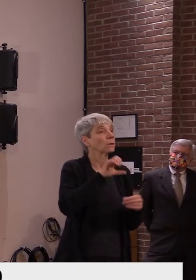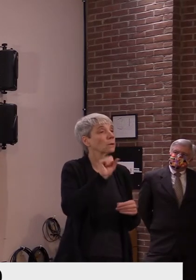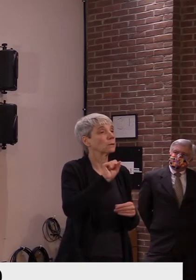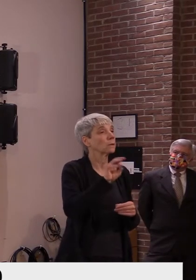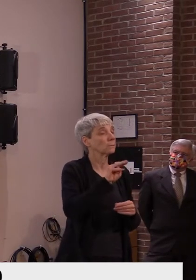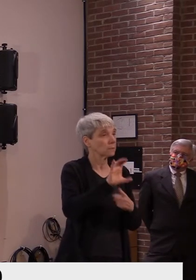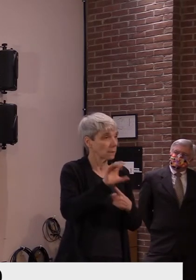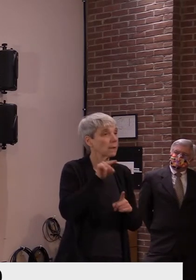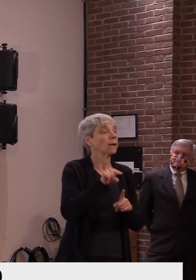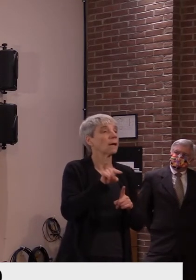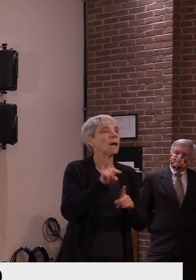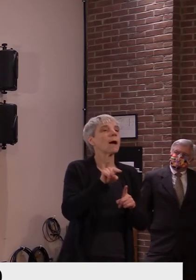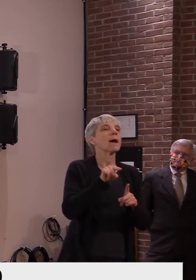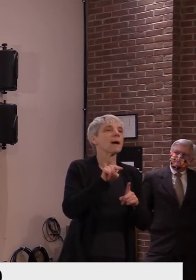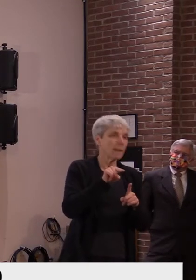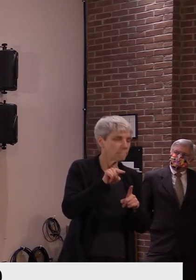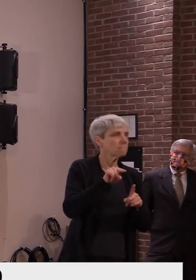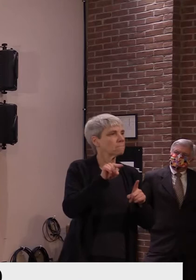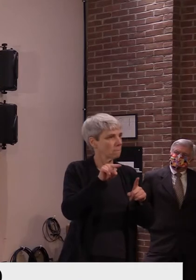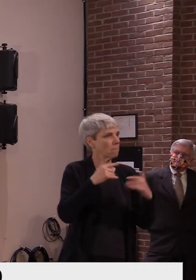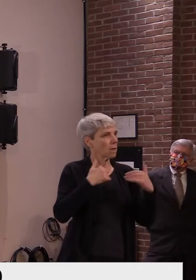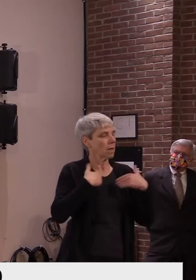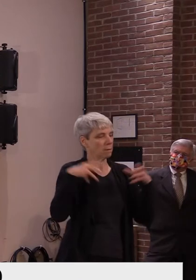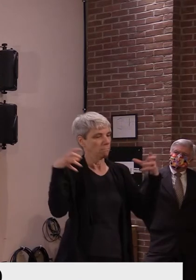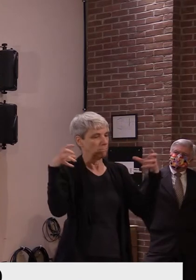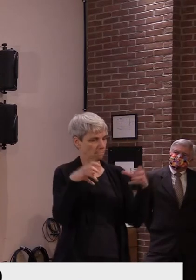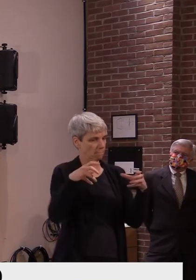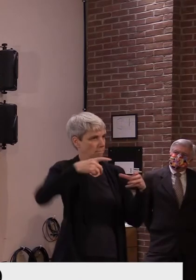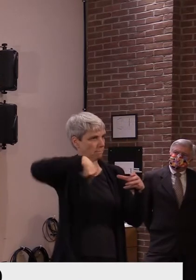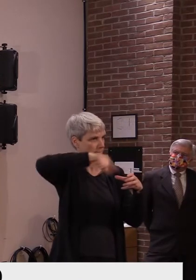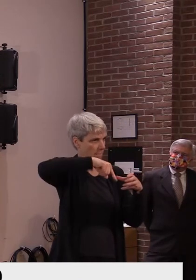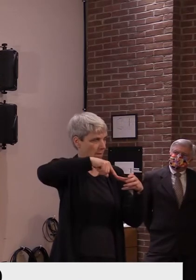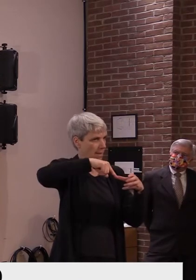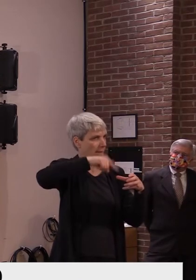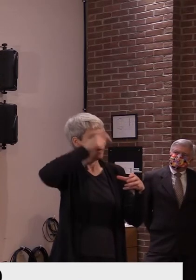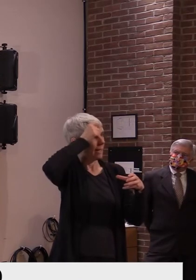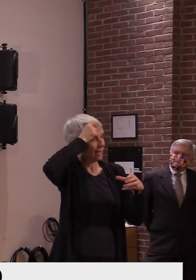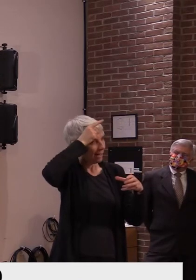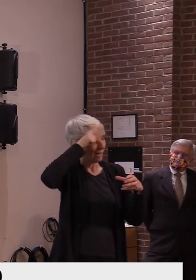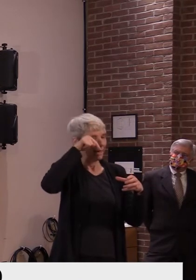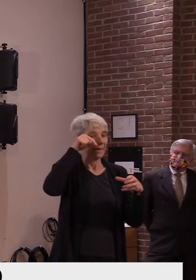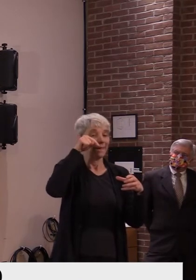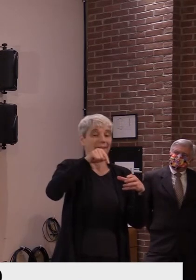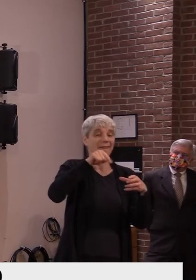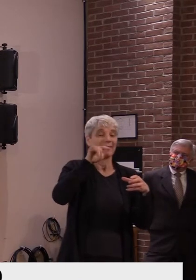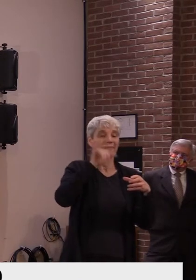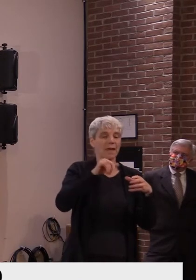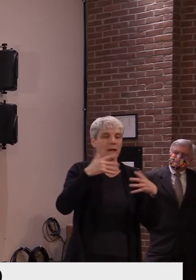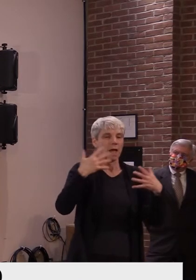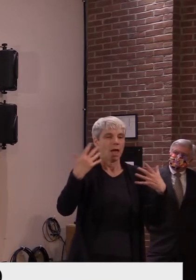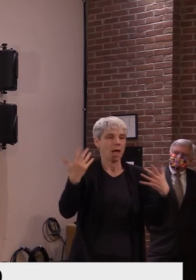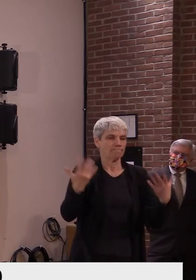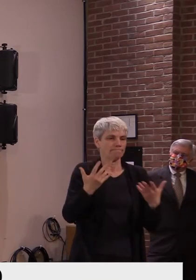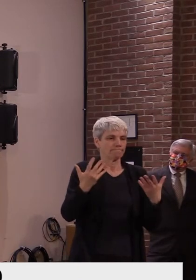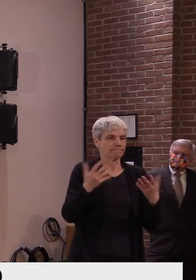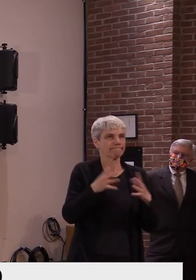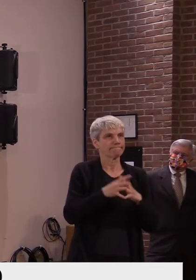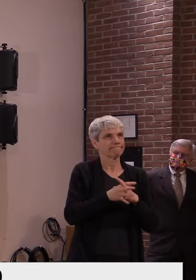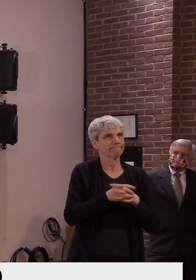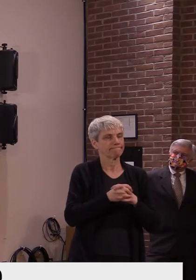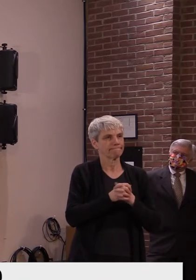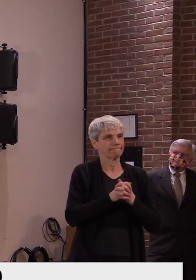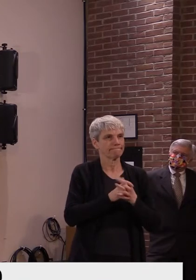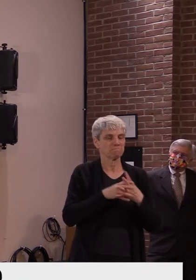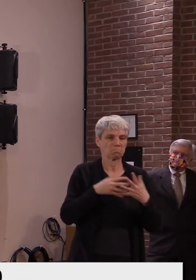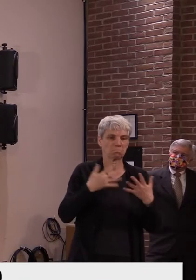was a social gathering, but, um, I've not been convinced that the social gathering, uh, was